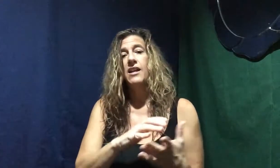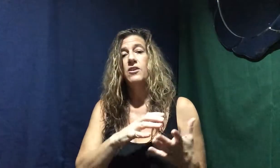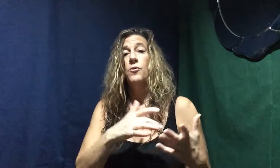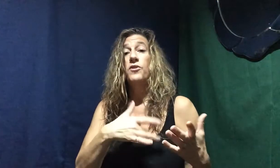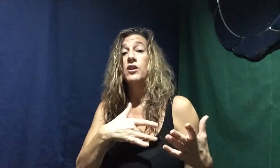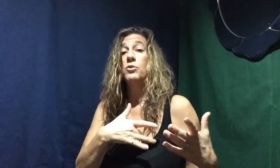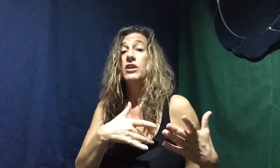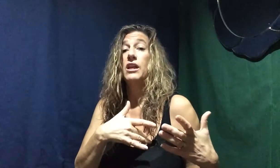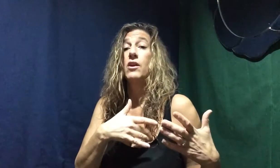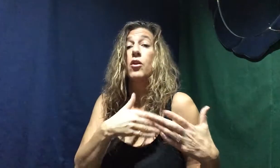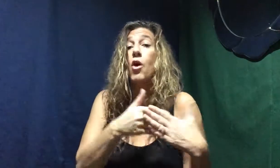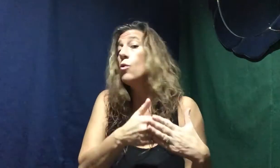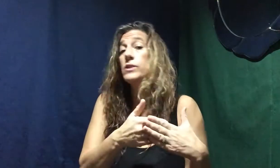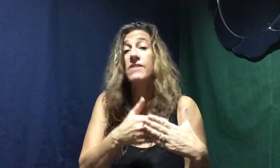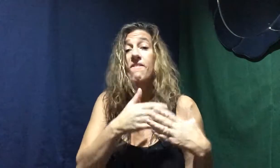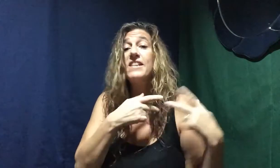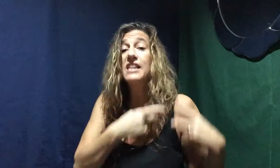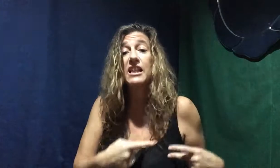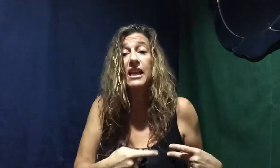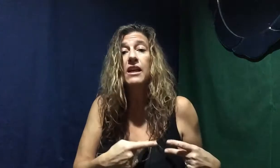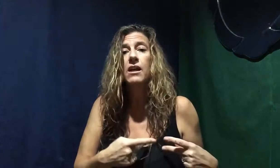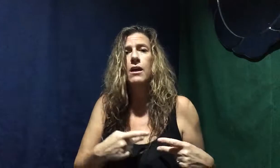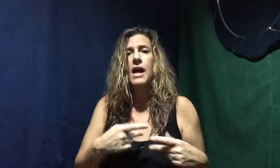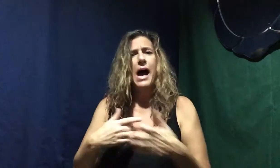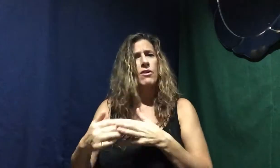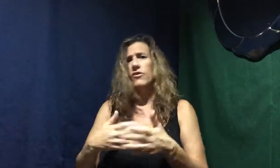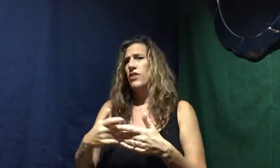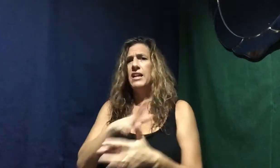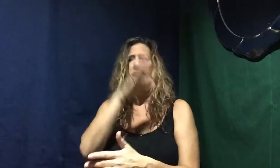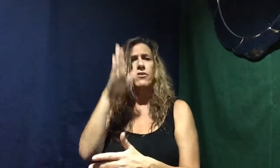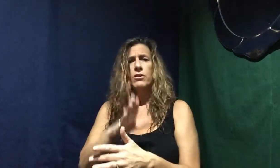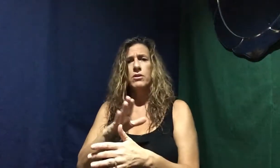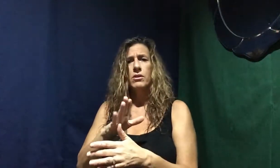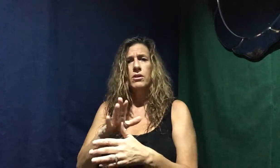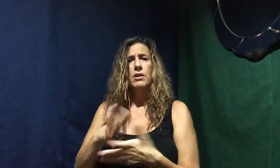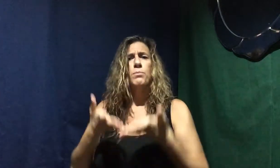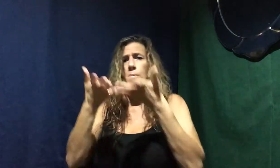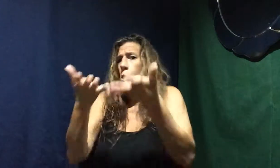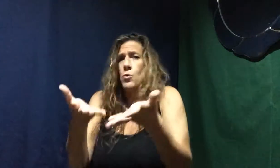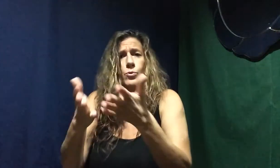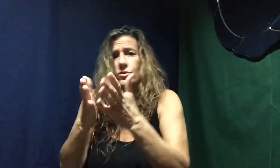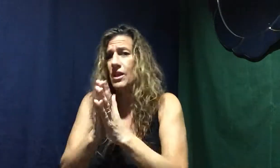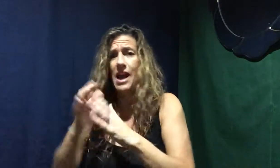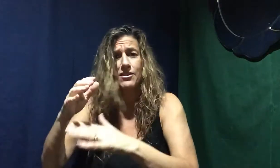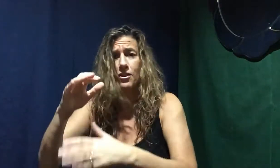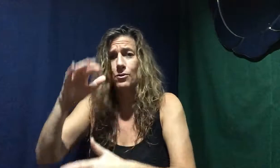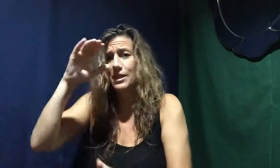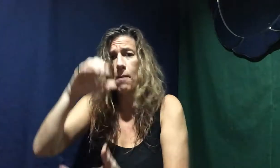you feel really close physically. However, they never propose and ask you to get